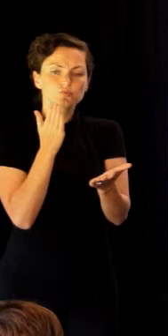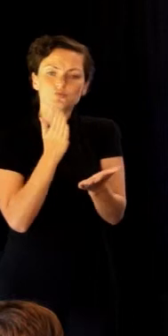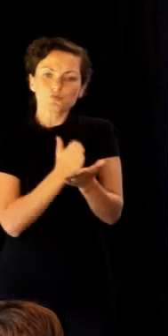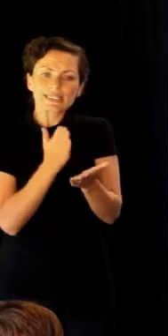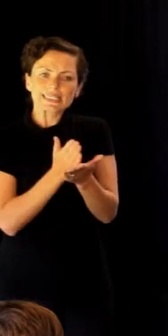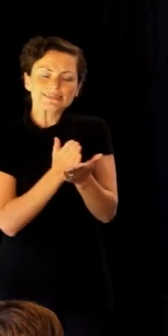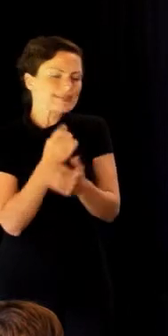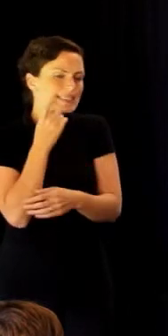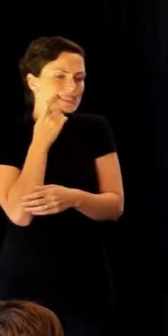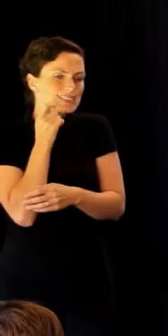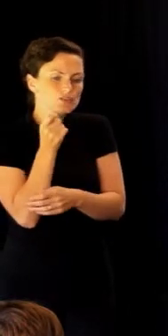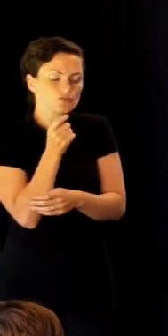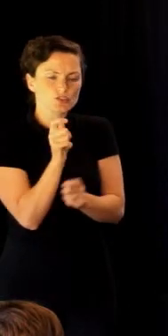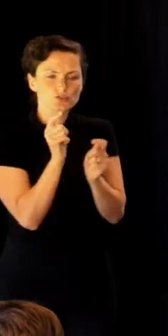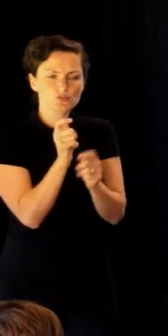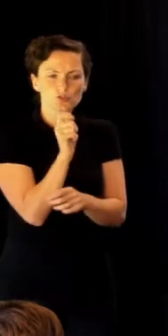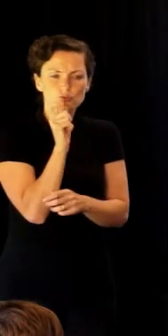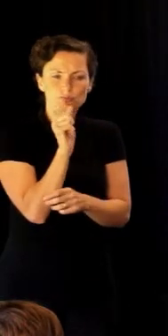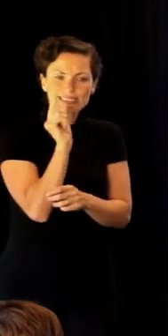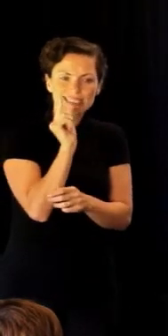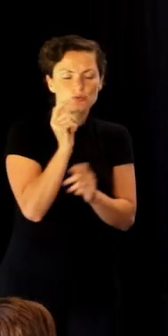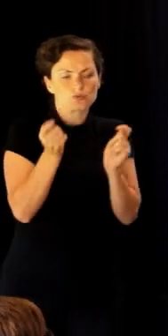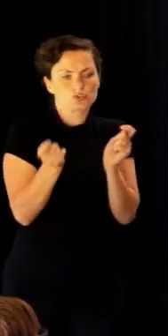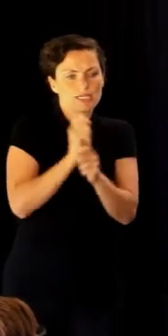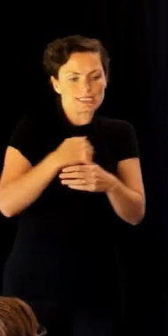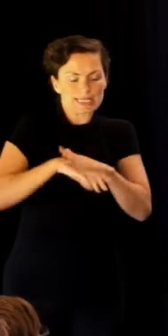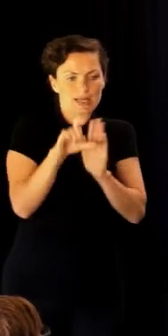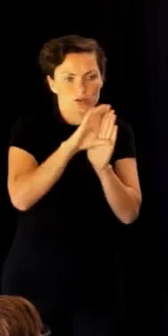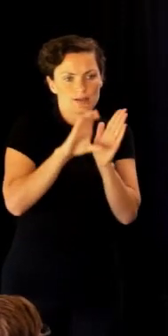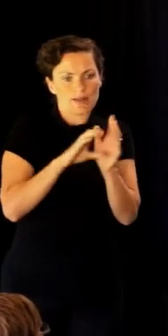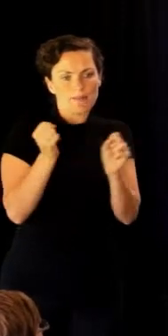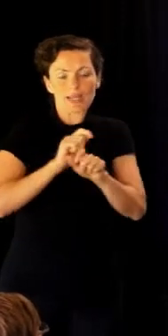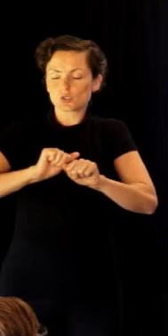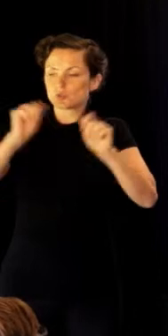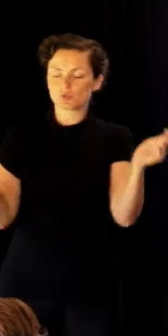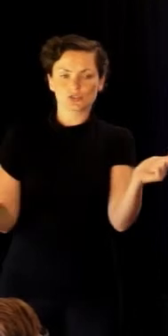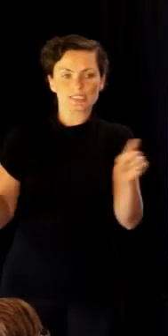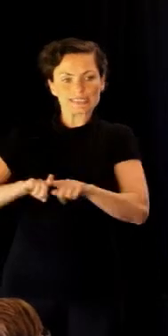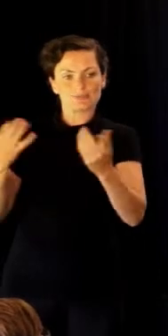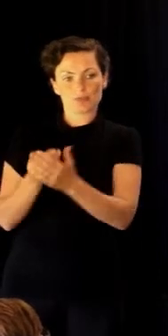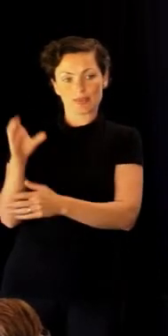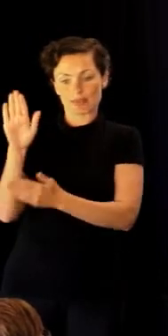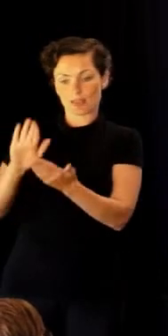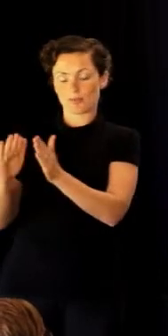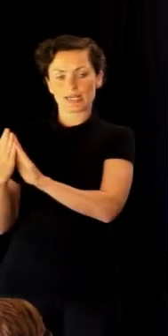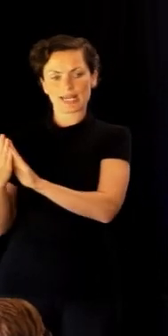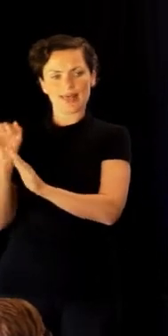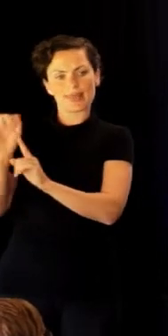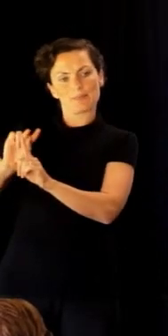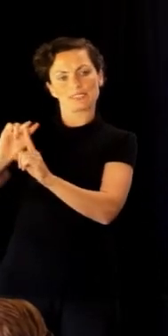easy little changes made in the constitution, but it made a really huge difference to the community and how they read themselves.